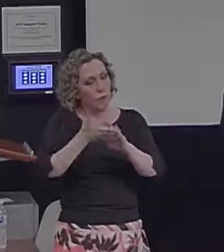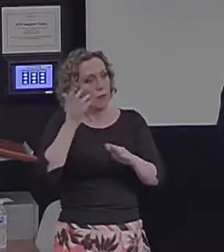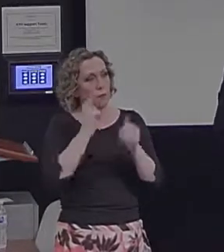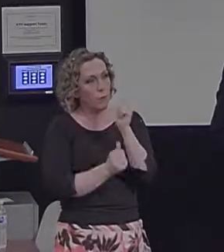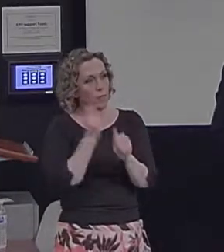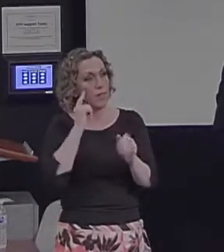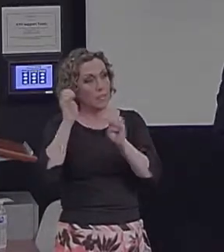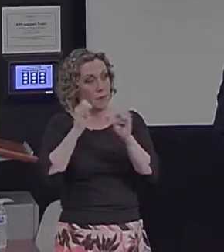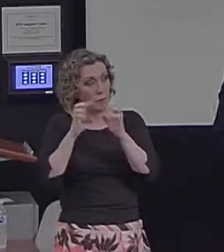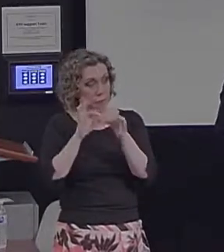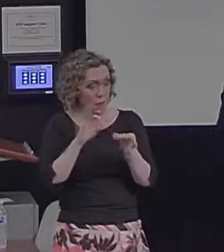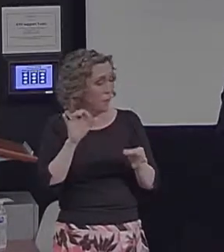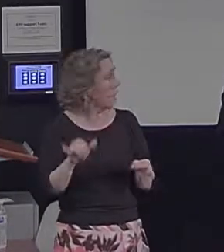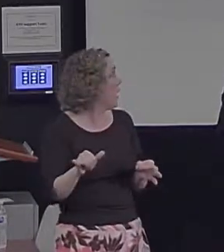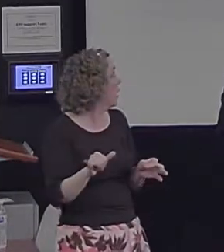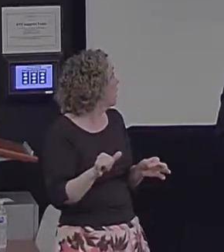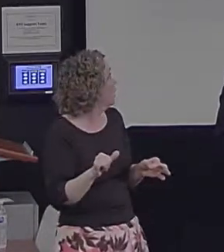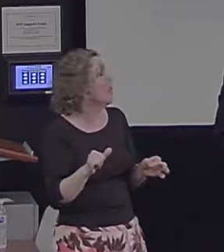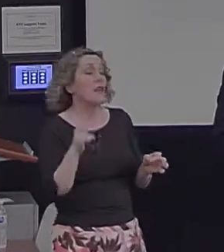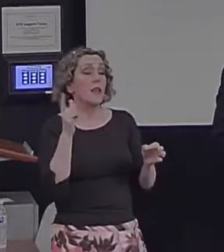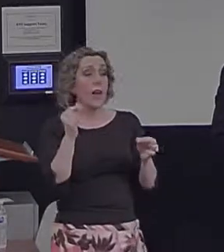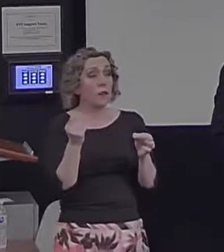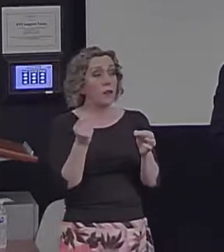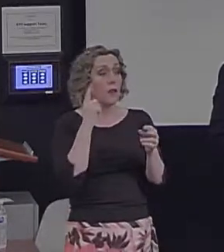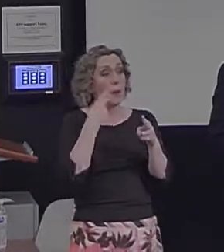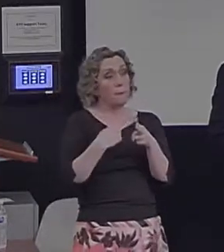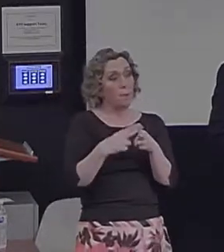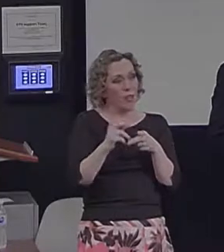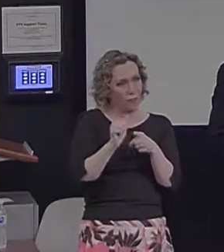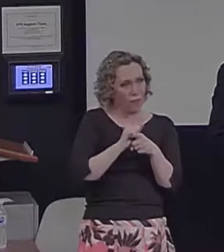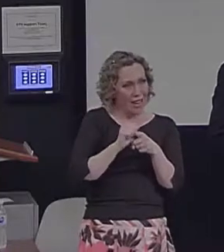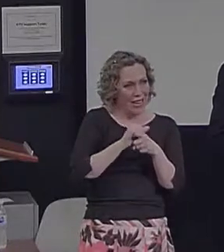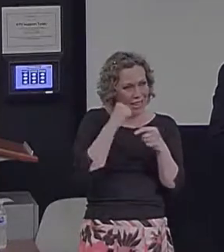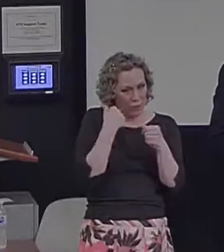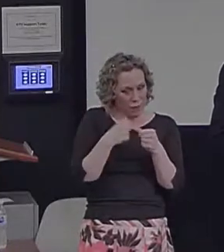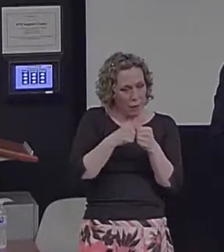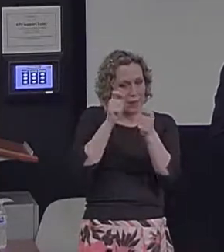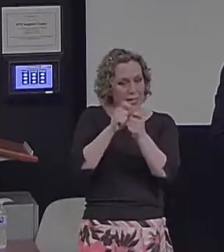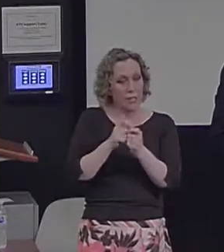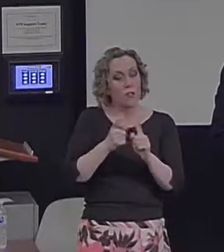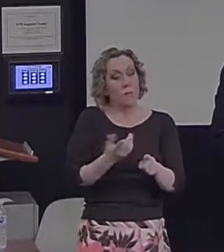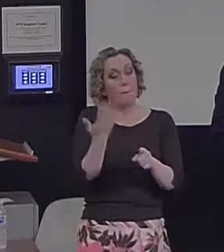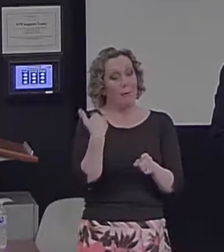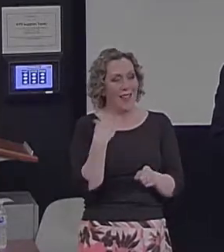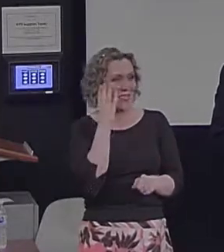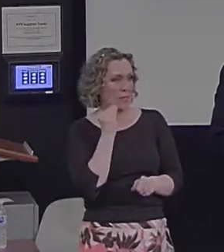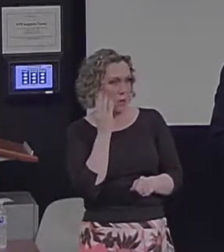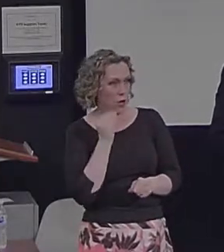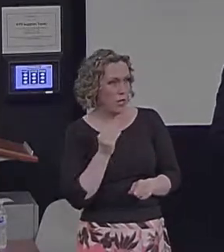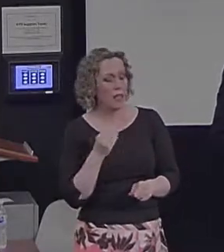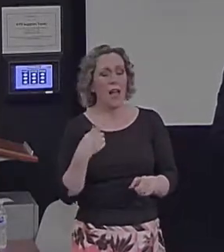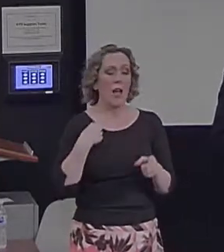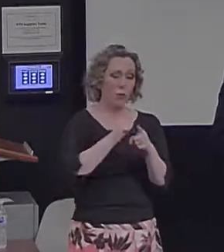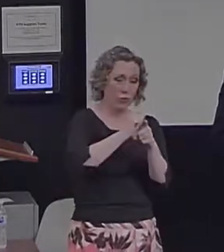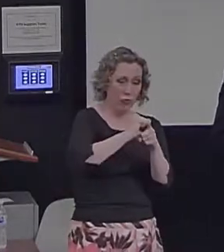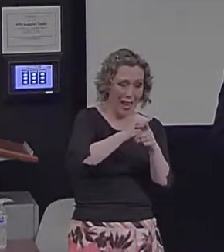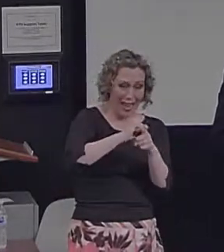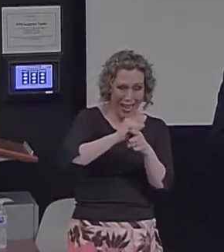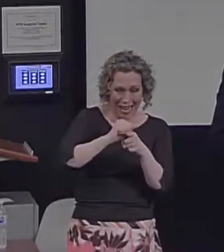is it? Well, it's basically brief training in recollecting details of a past experience. We're going to train you up to get you into a